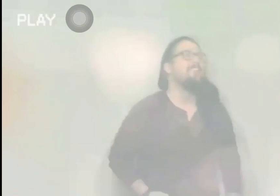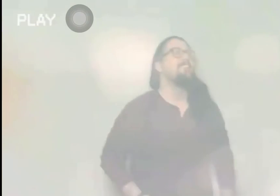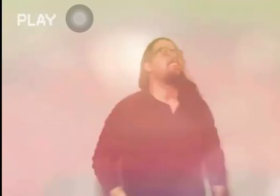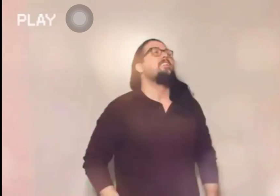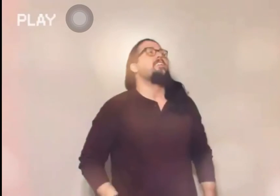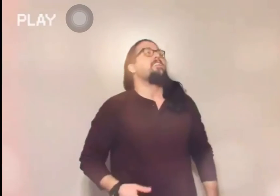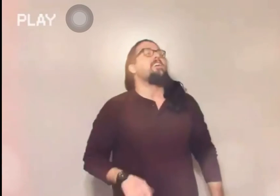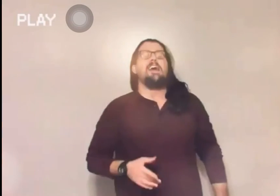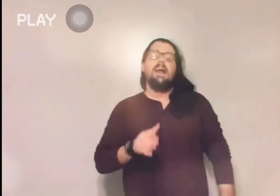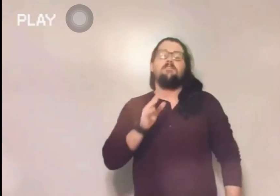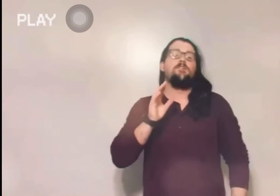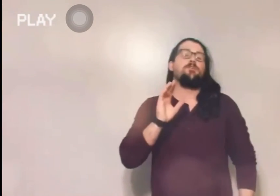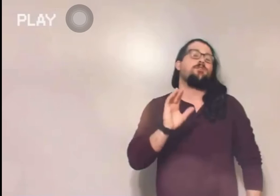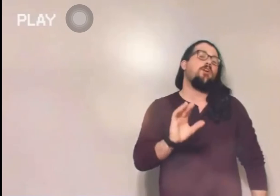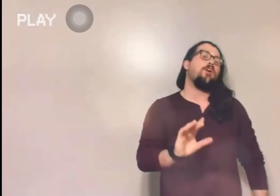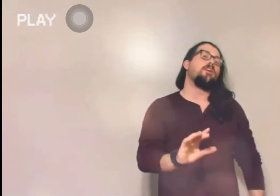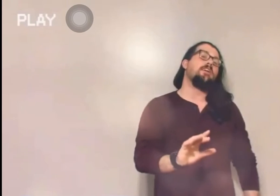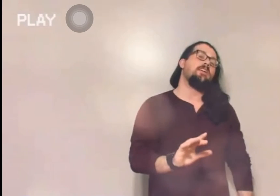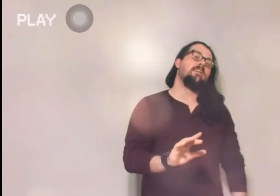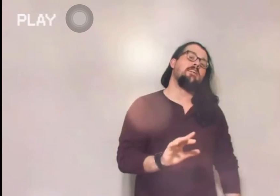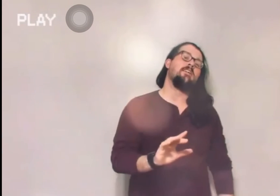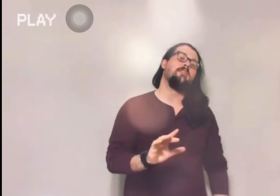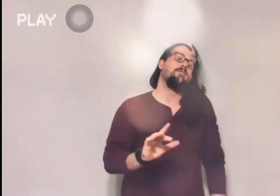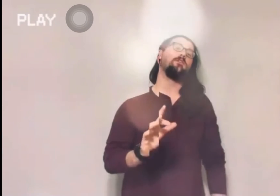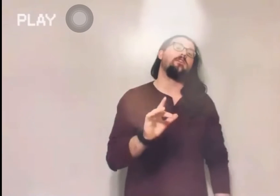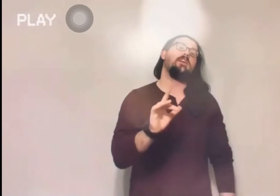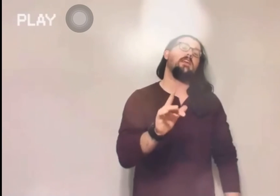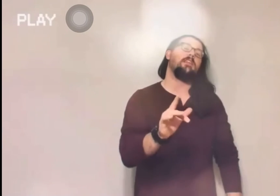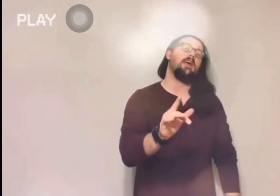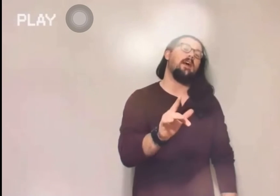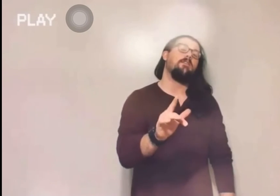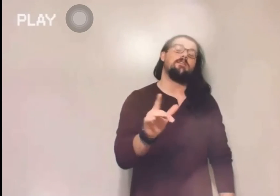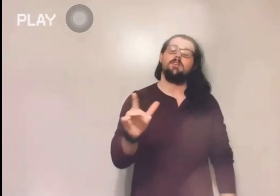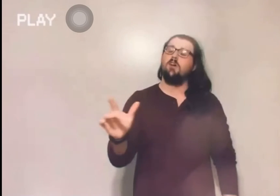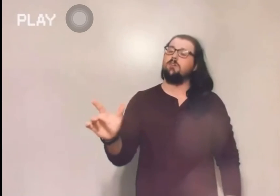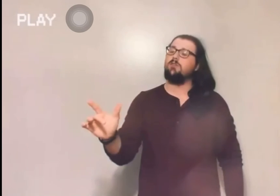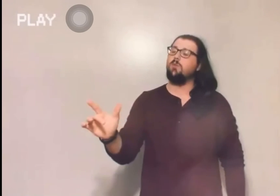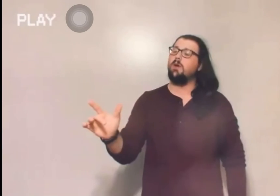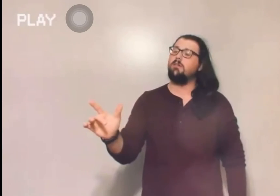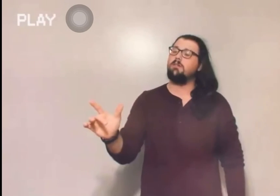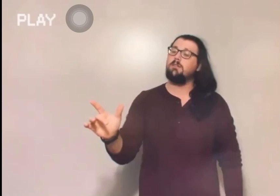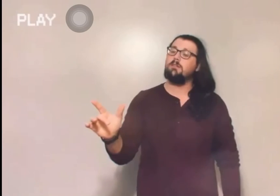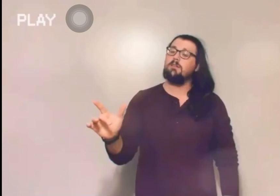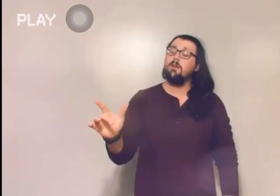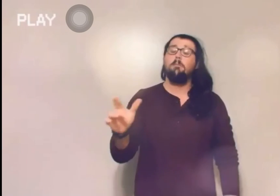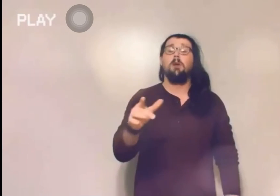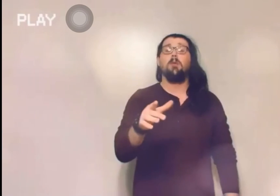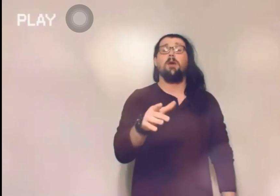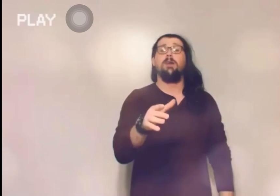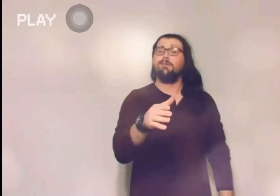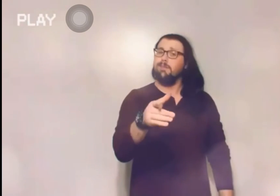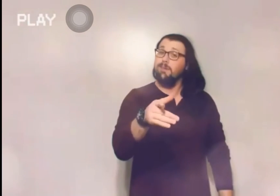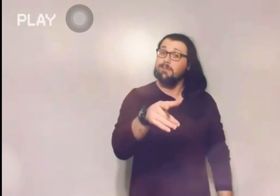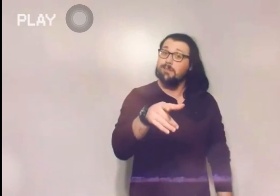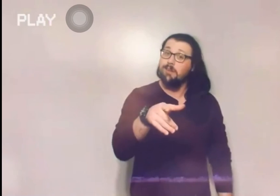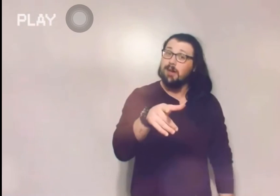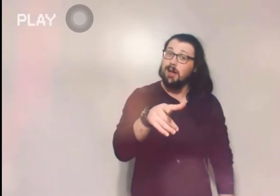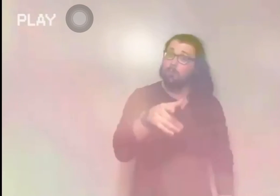And I feel sorry for Keith Gavins and Austin West. By the way, he's the son of Adam